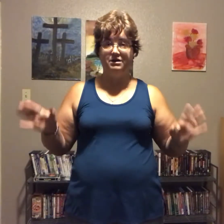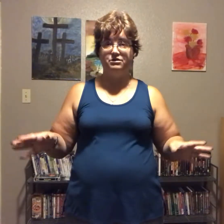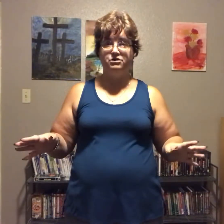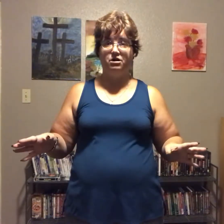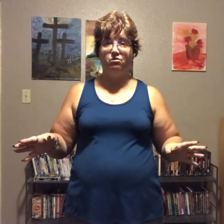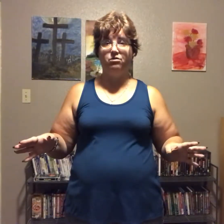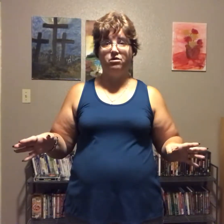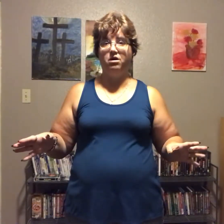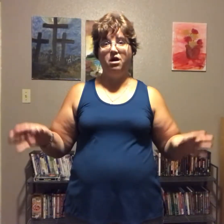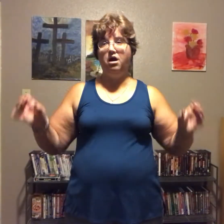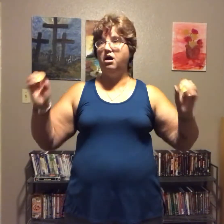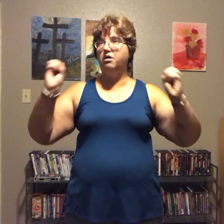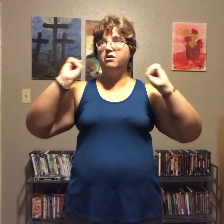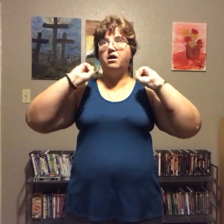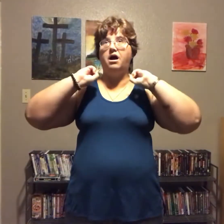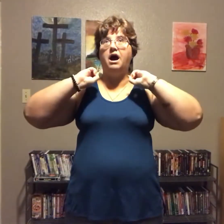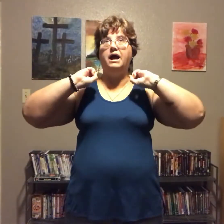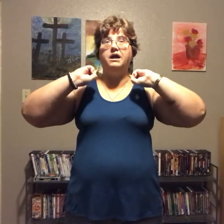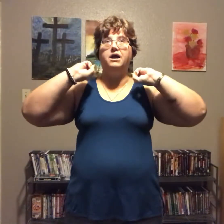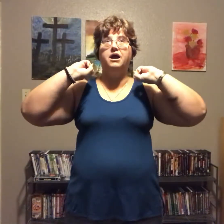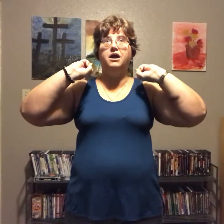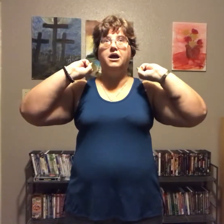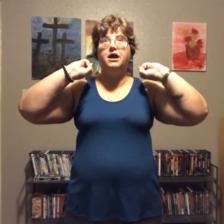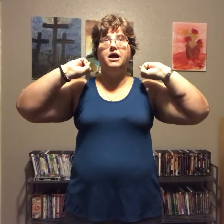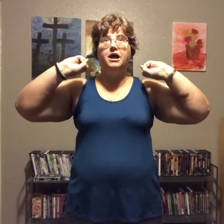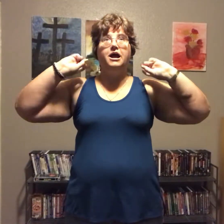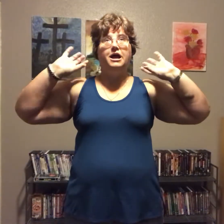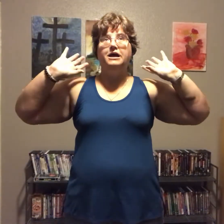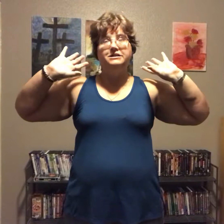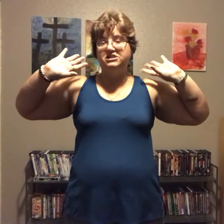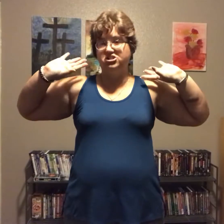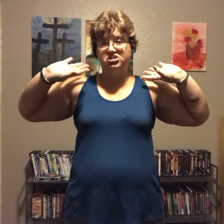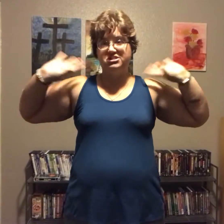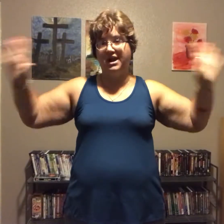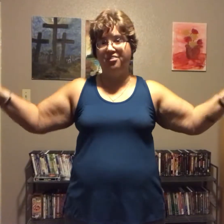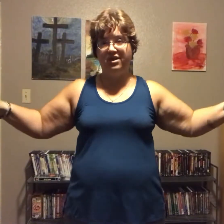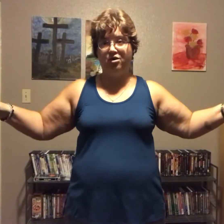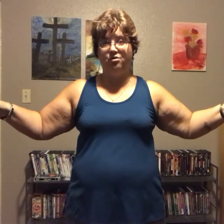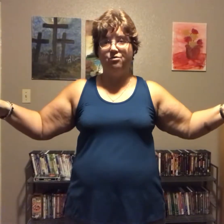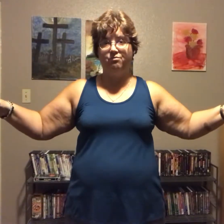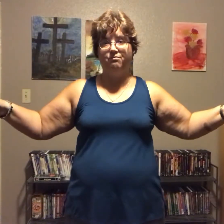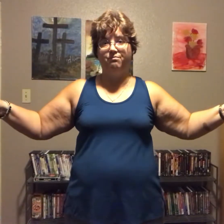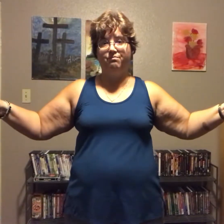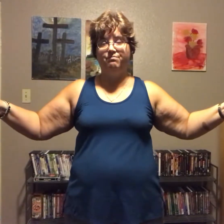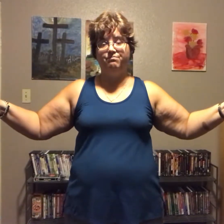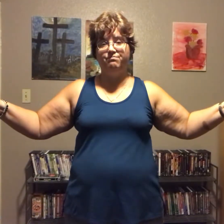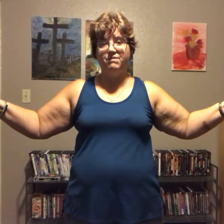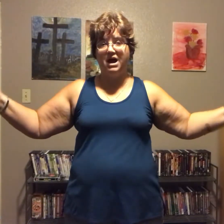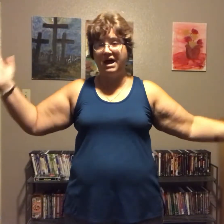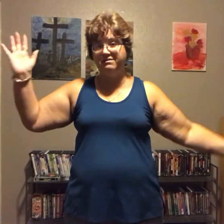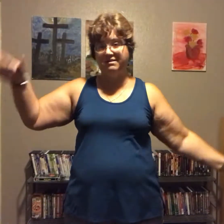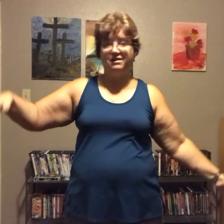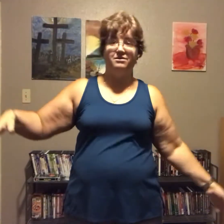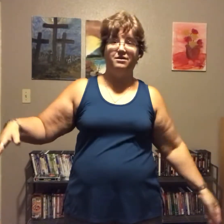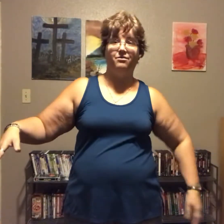did y'all I just sat there I sat there